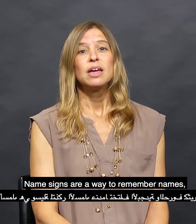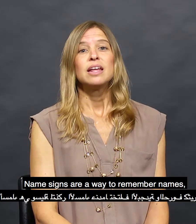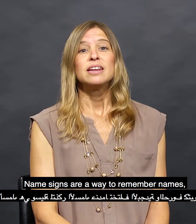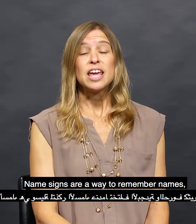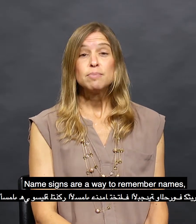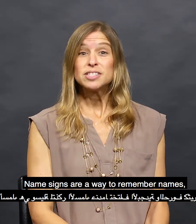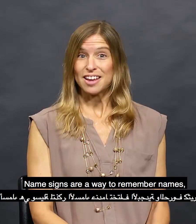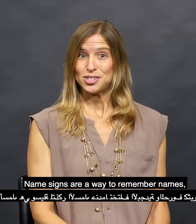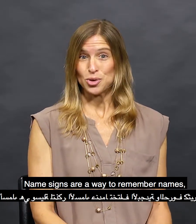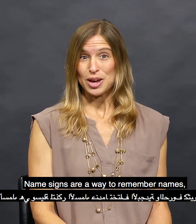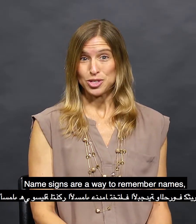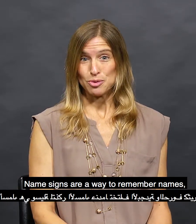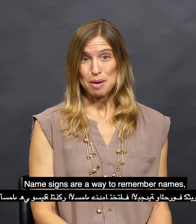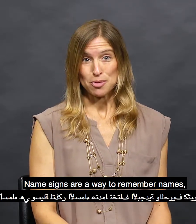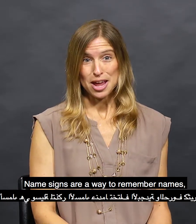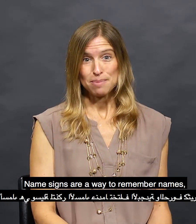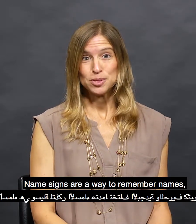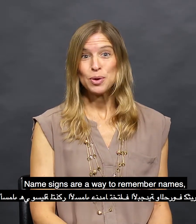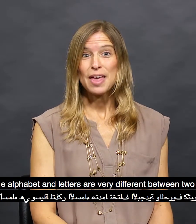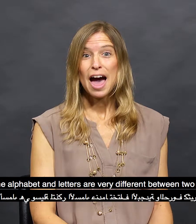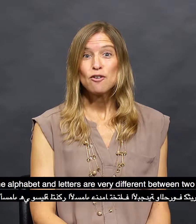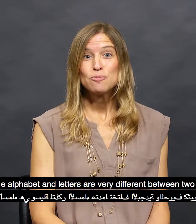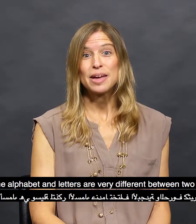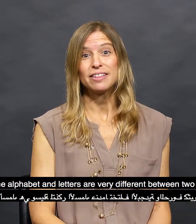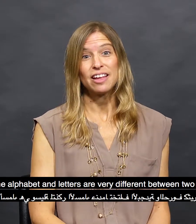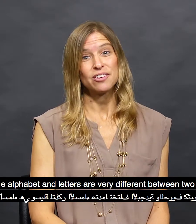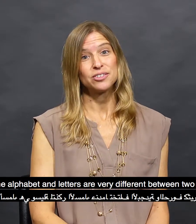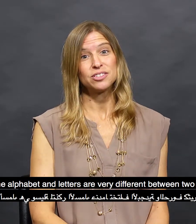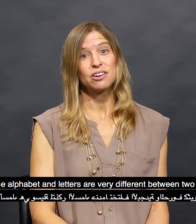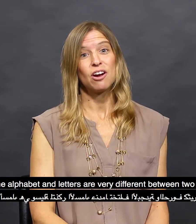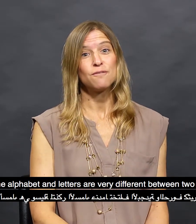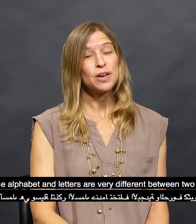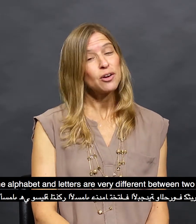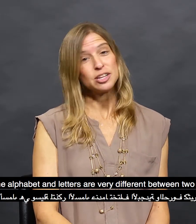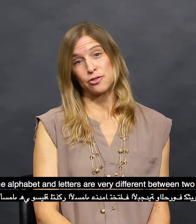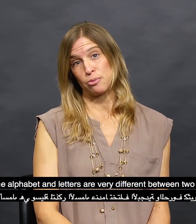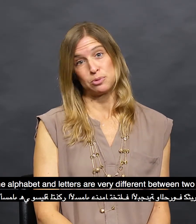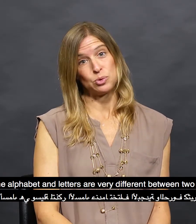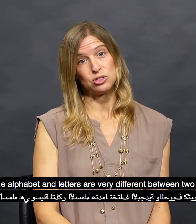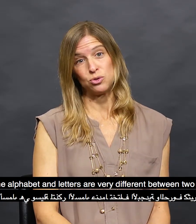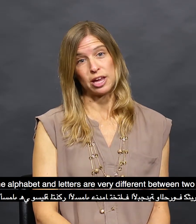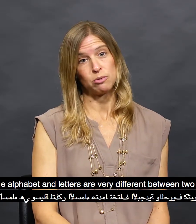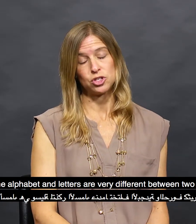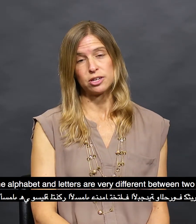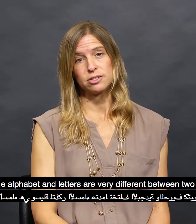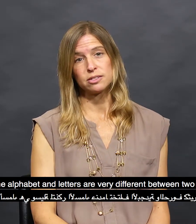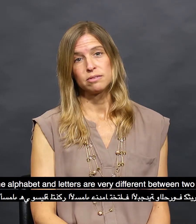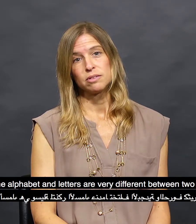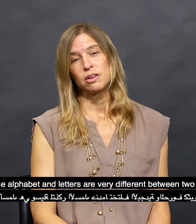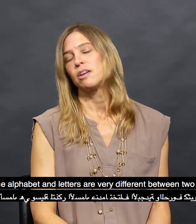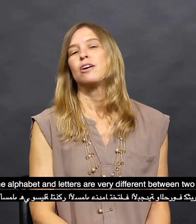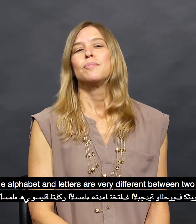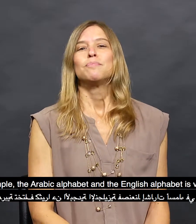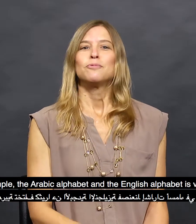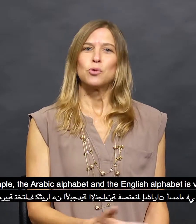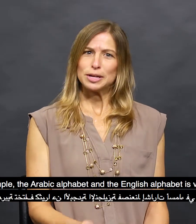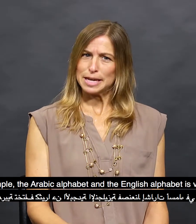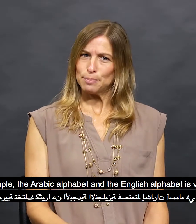Name signs are a way to remember names when the alphabet and letters are very different between two languages. For example,